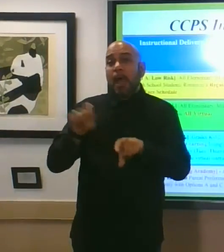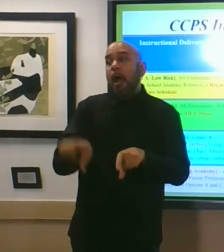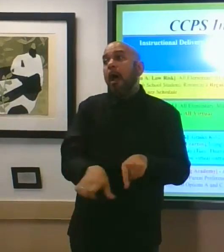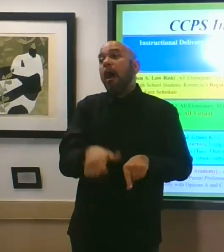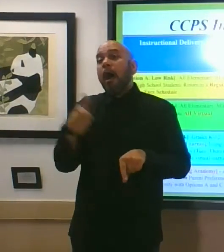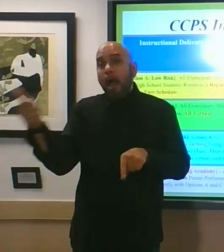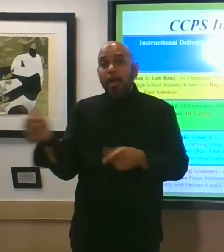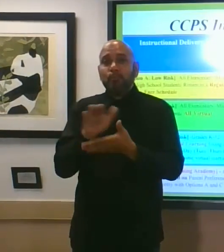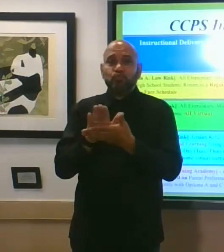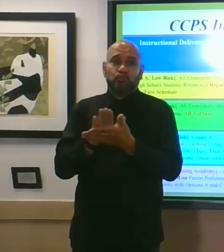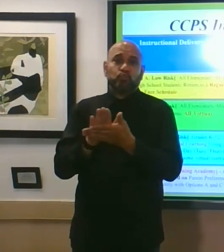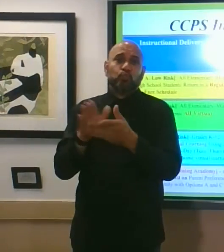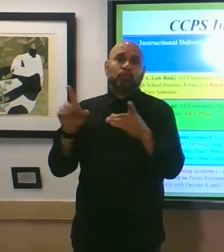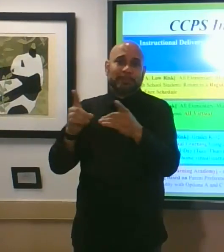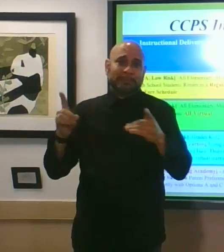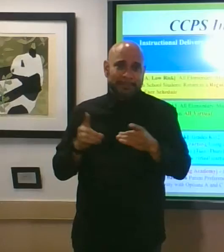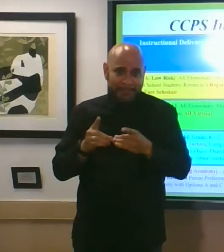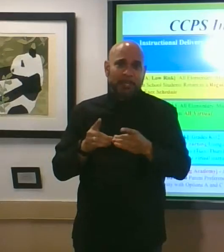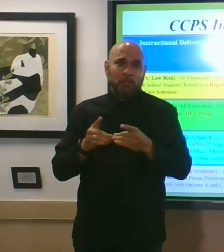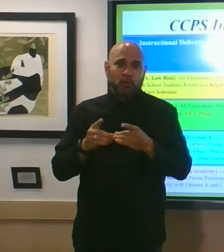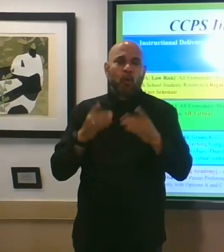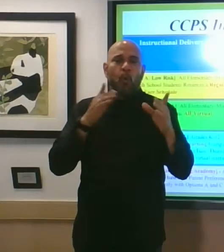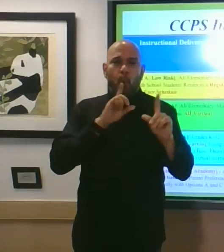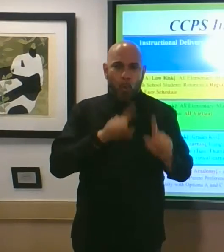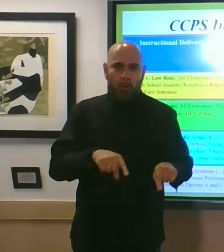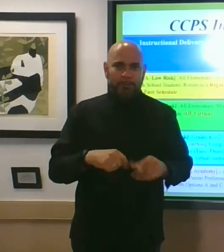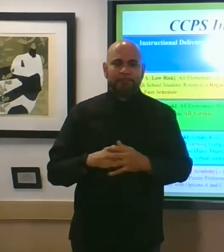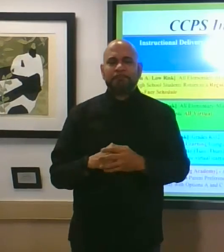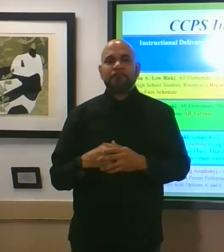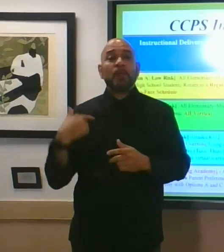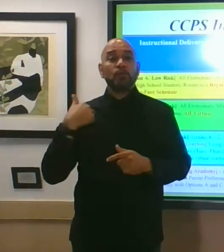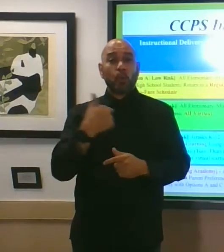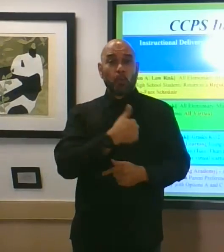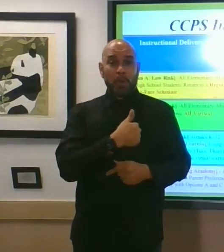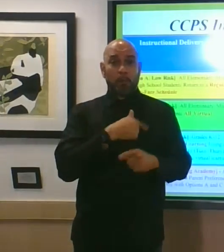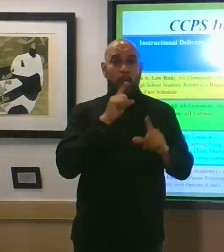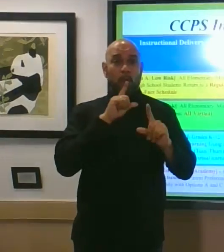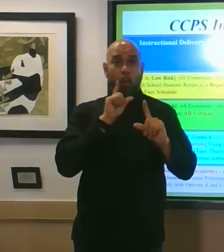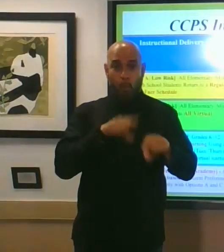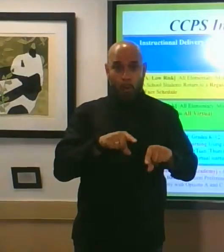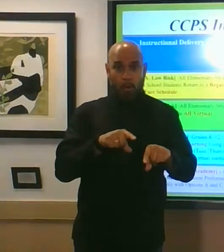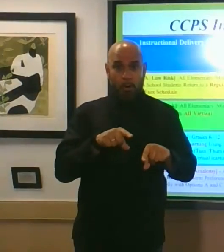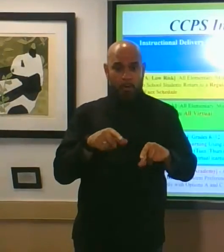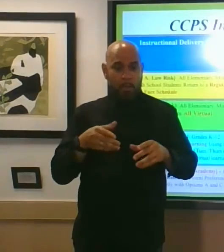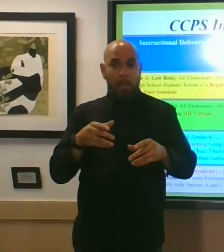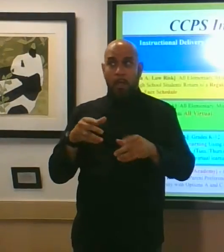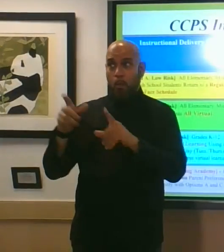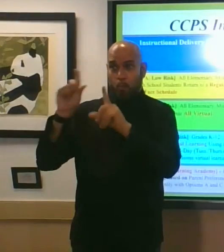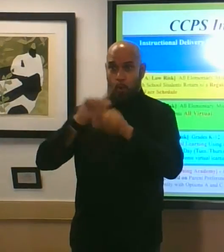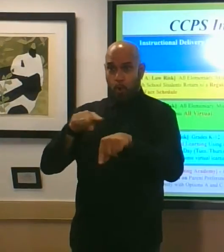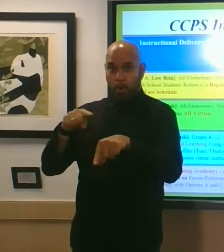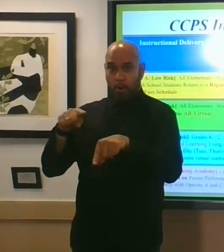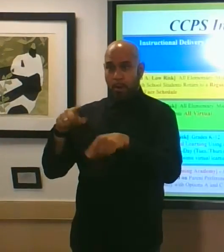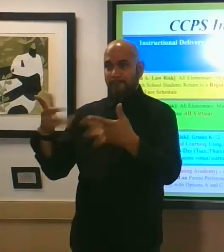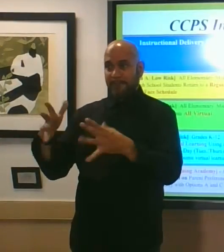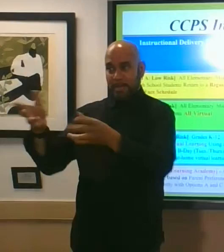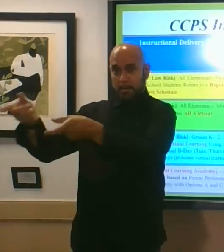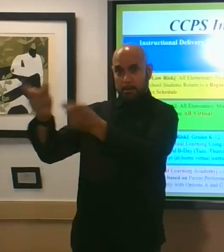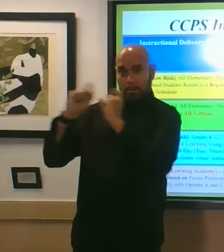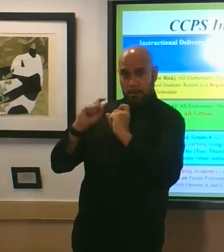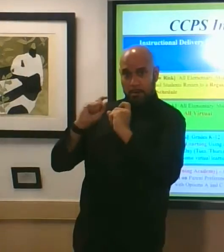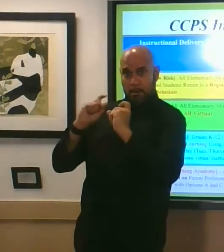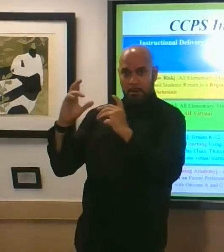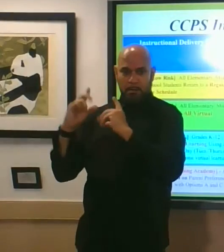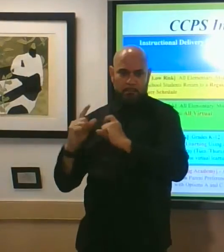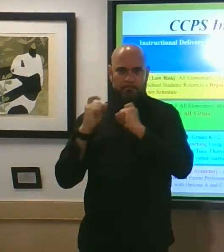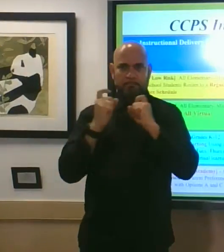we are going to roll out devices as we get devices but our principals are going to be working with